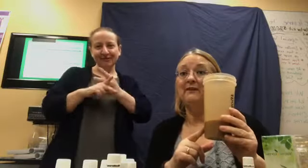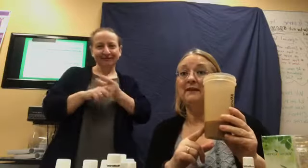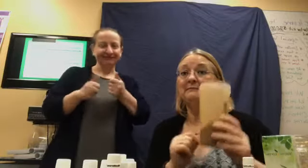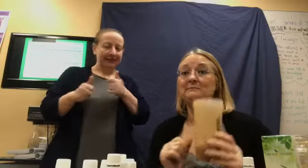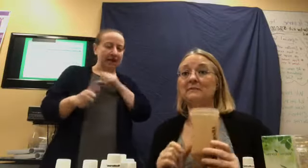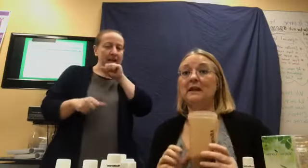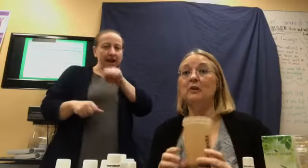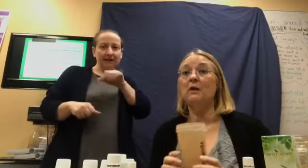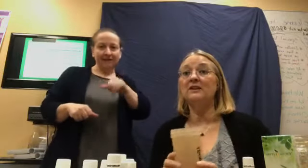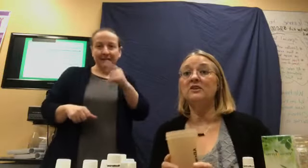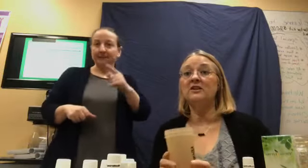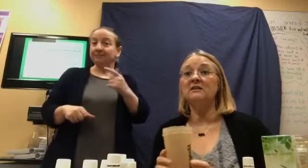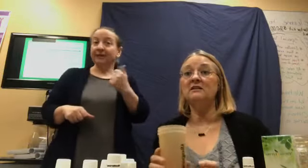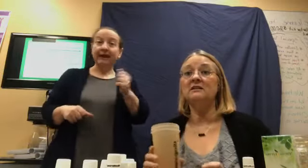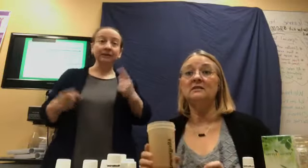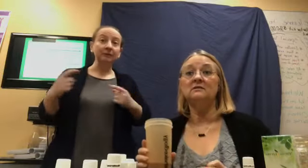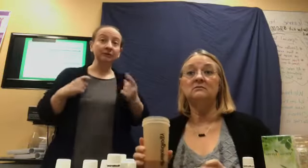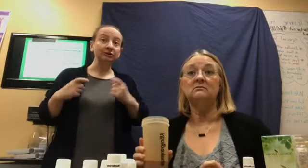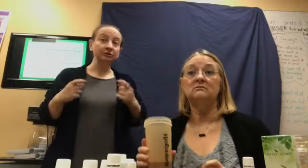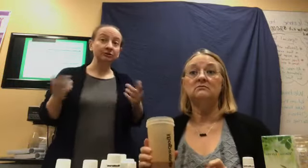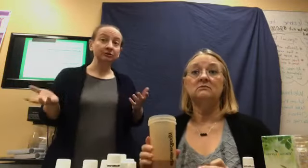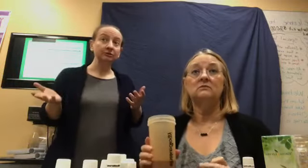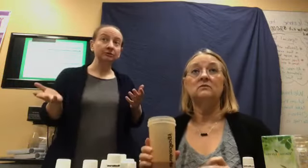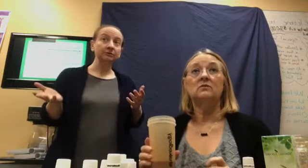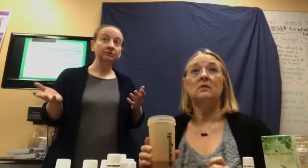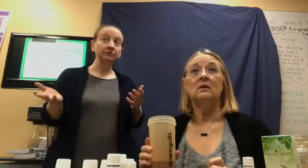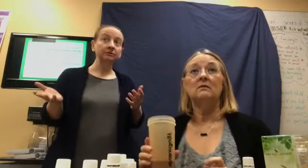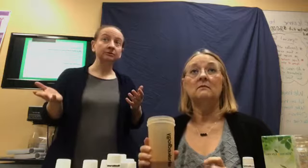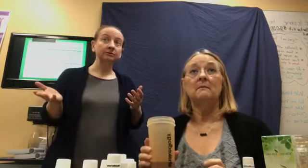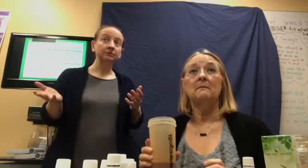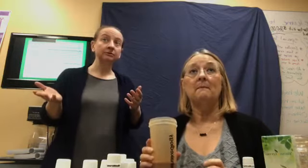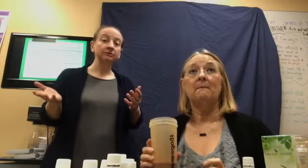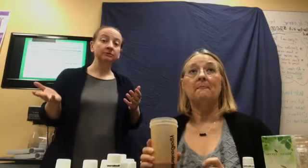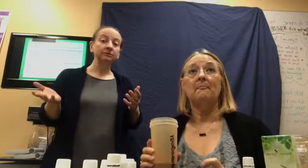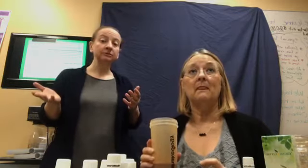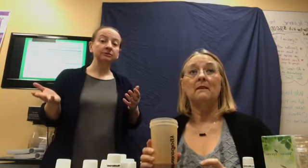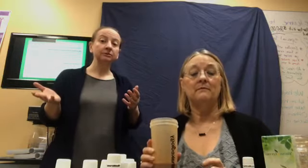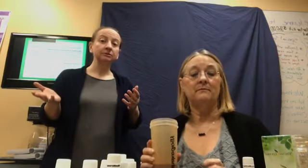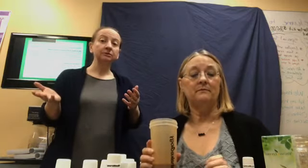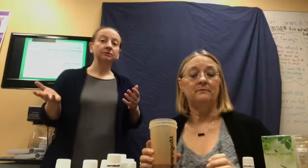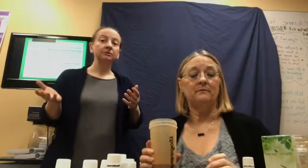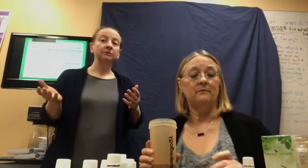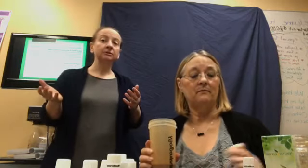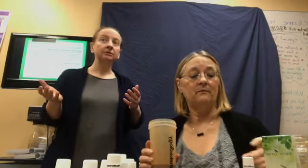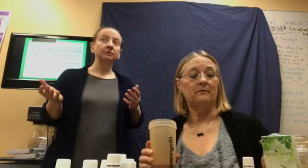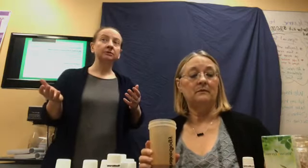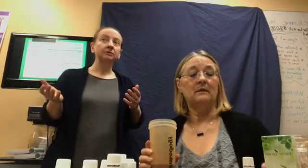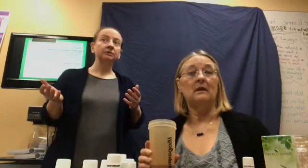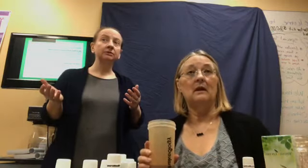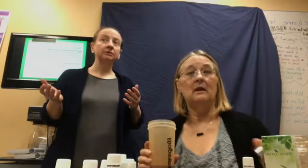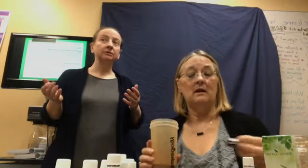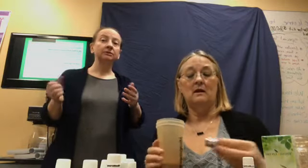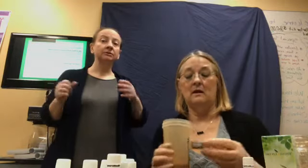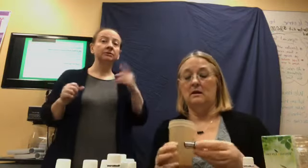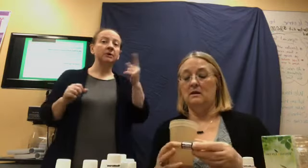it. Any questions? Red Shot has tangerine, mandarin, lime,